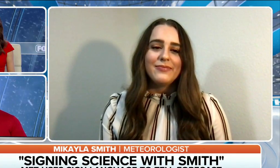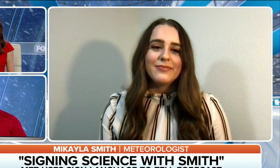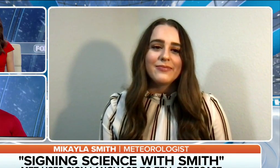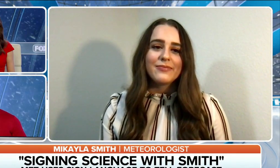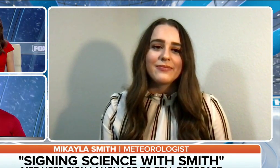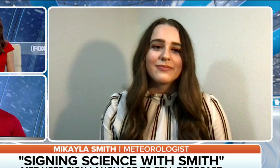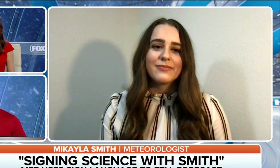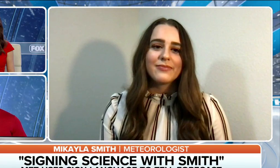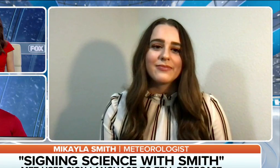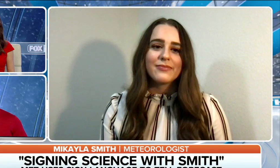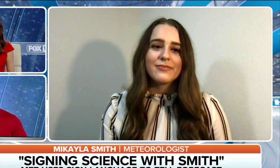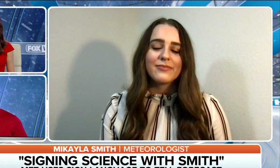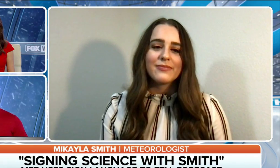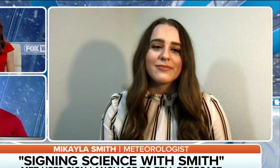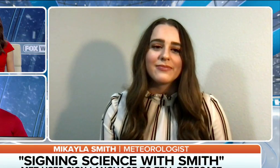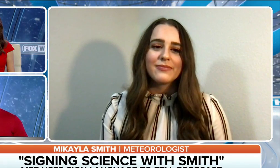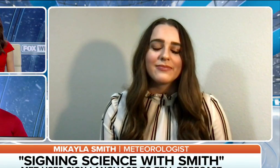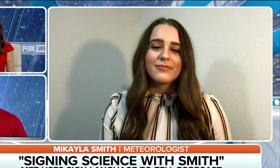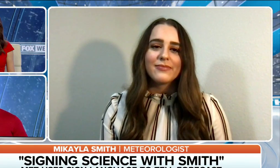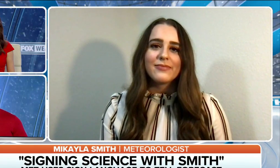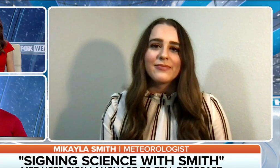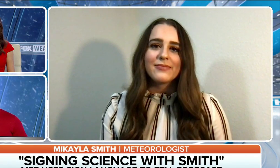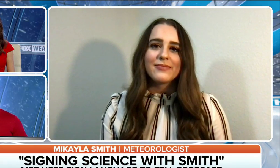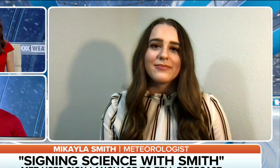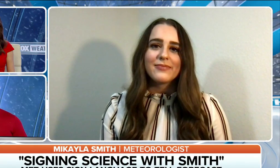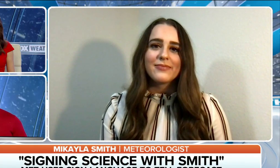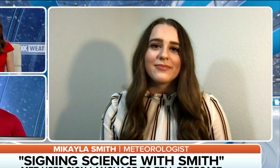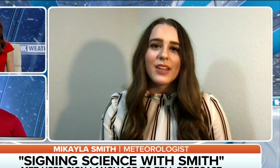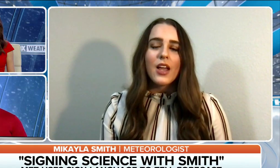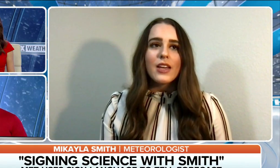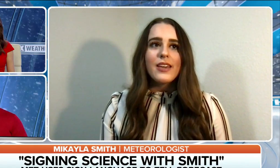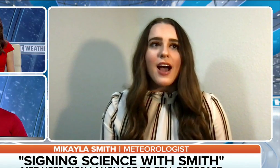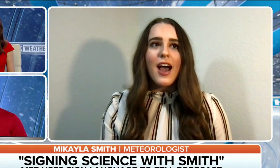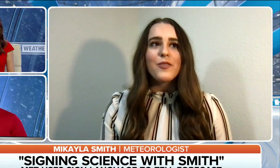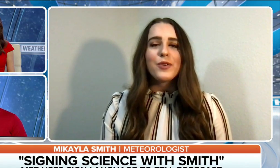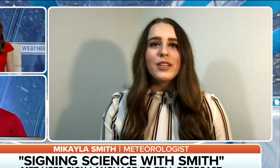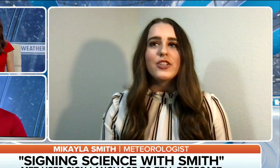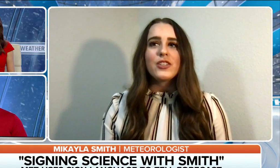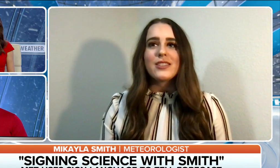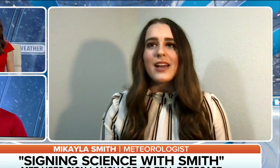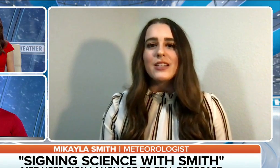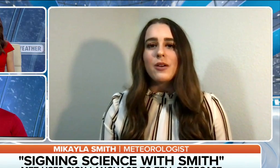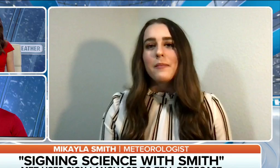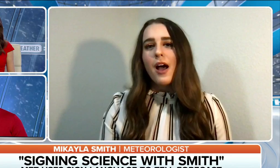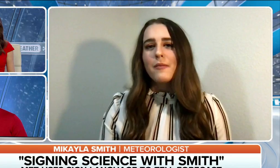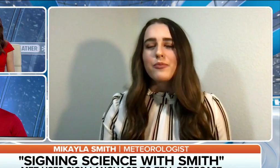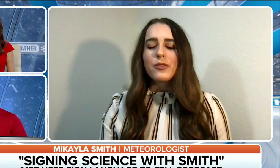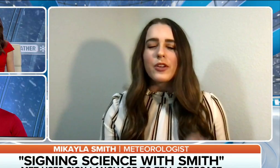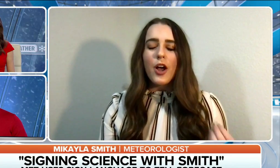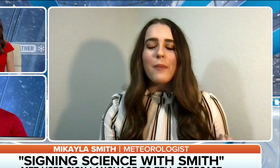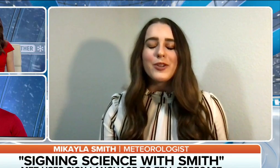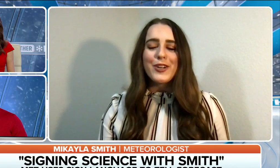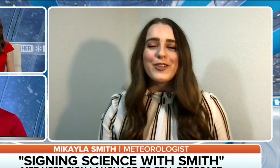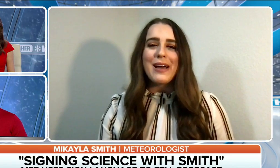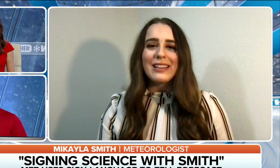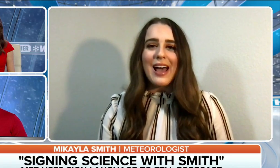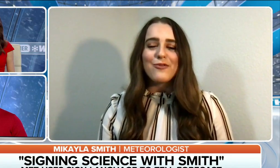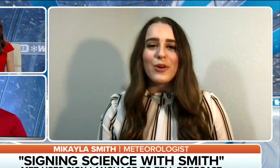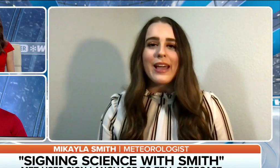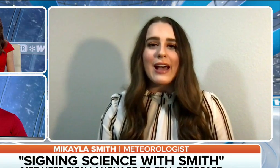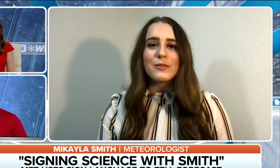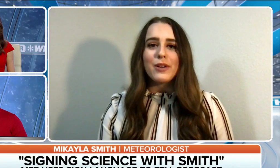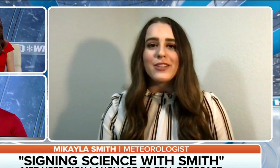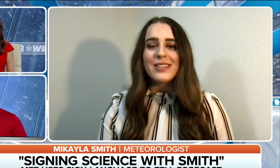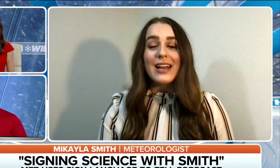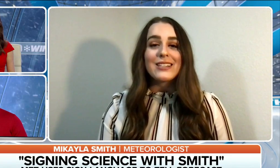something that you're just going to incorporate in all of your forecasts moving forward? Yeah, I really just decided I'm not, you know, I'm still going to do my